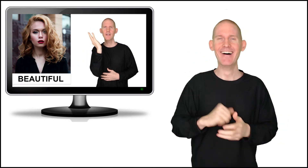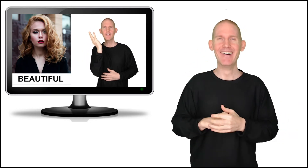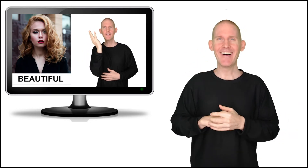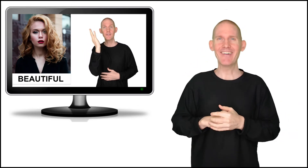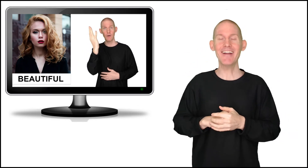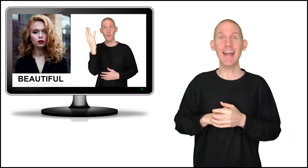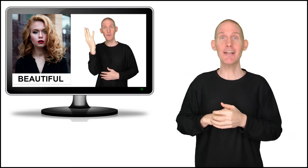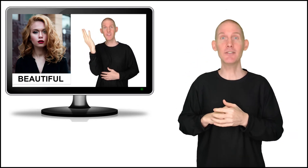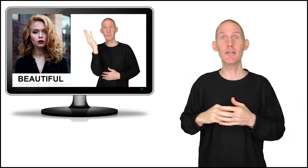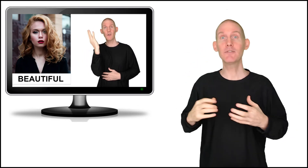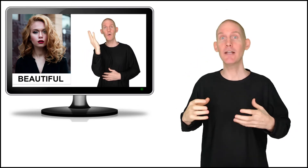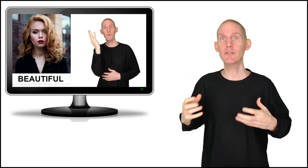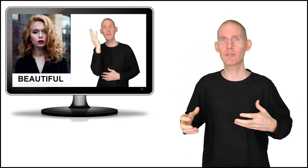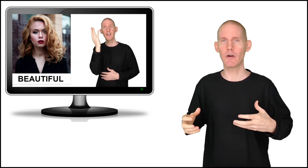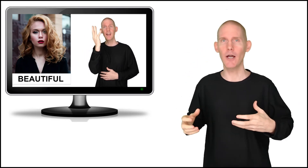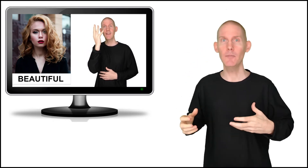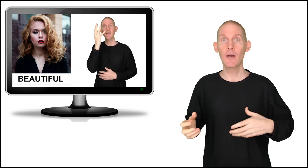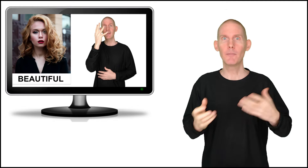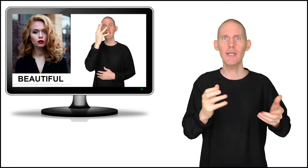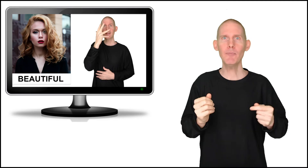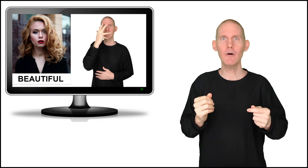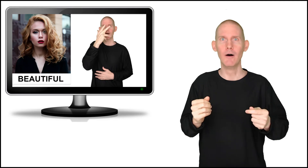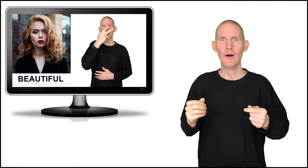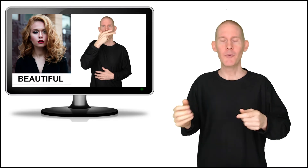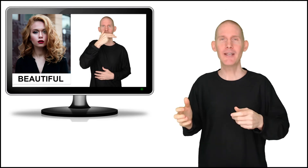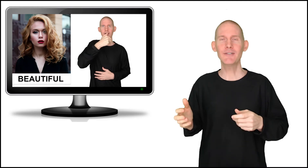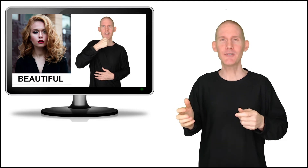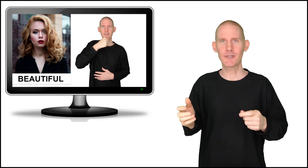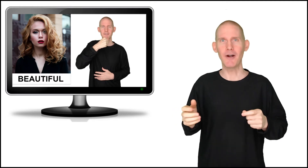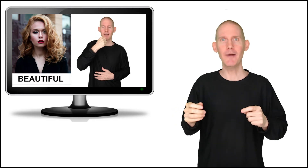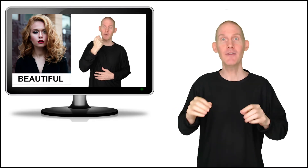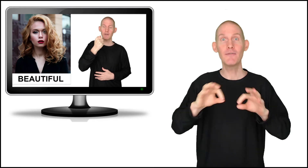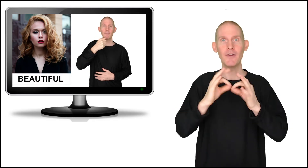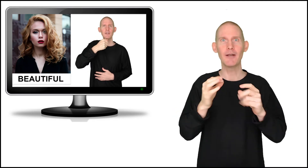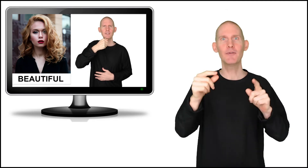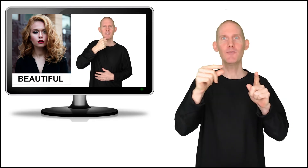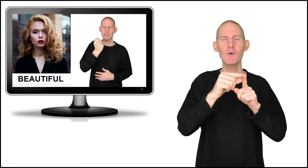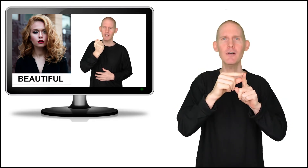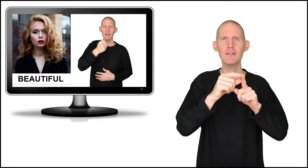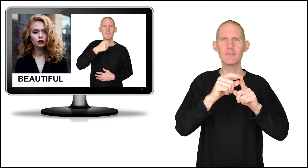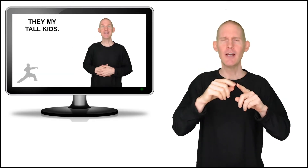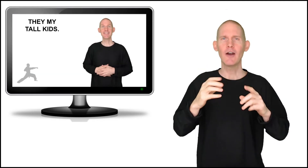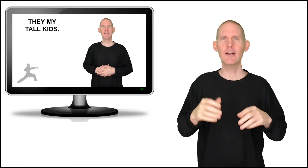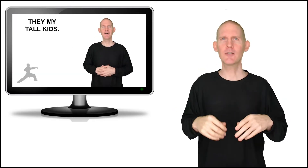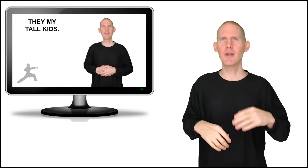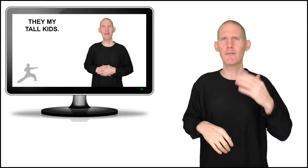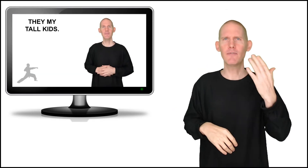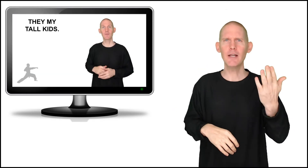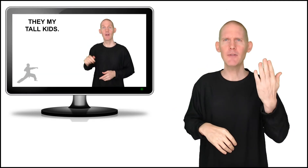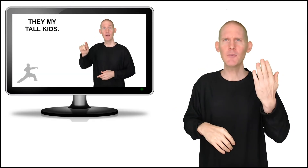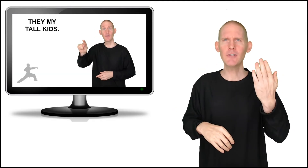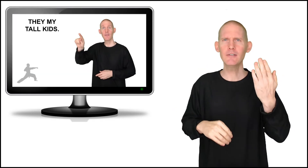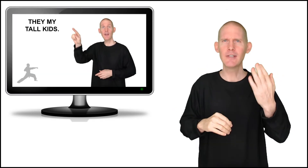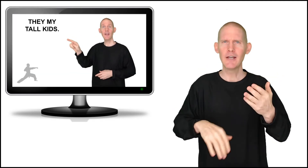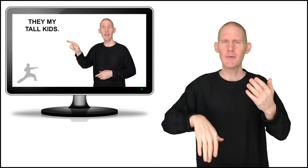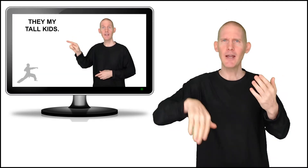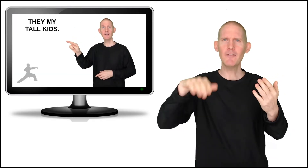All right, adjectives that describe people. We can describe the family words. All right, so we have family words, we have